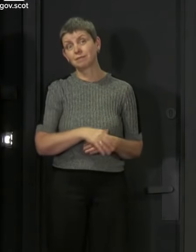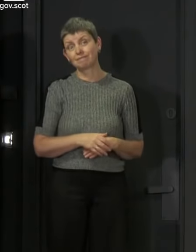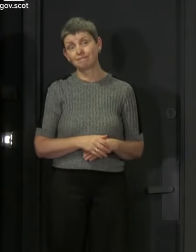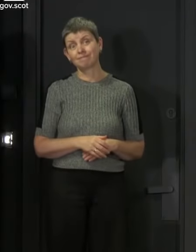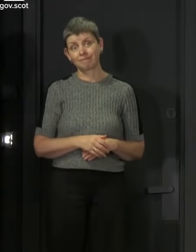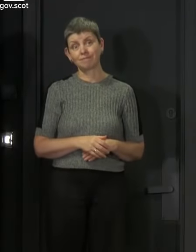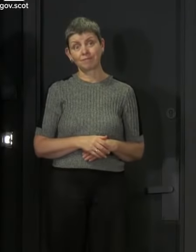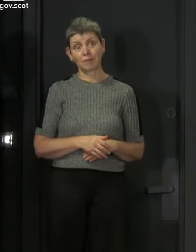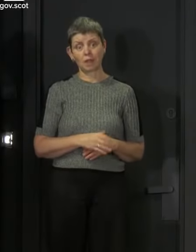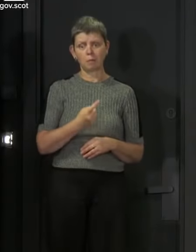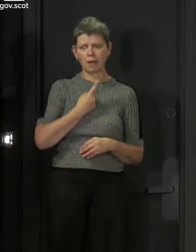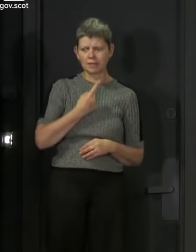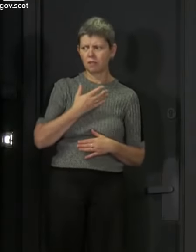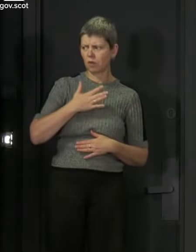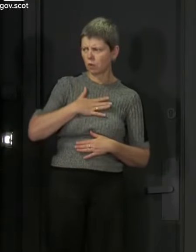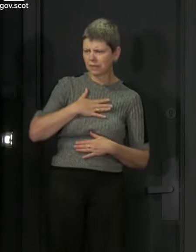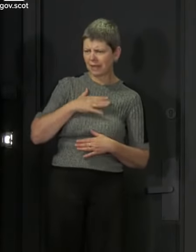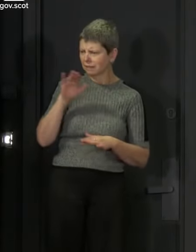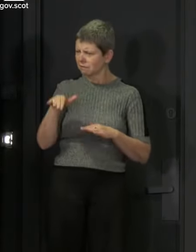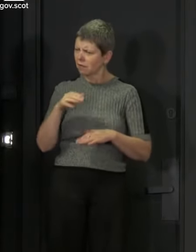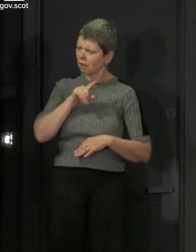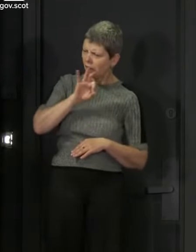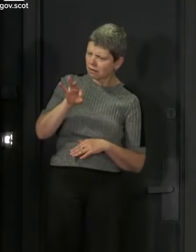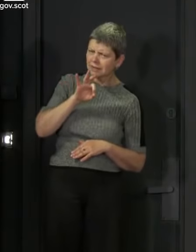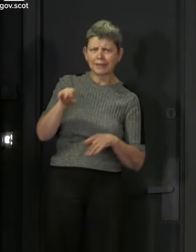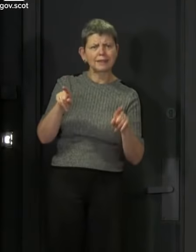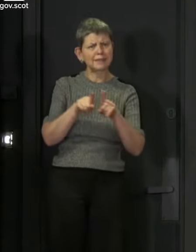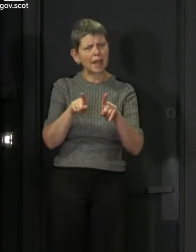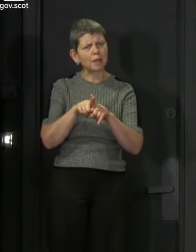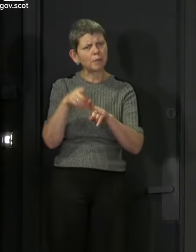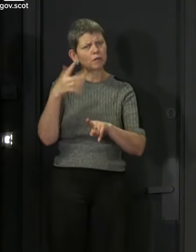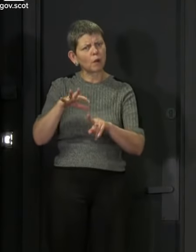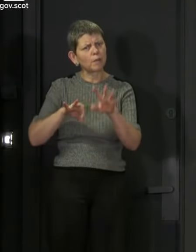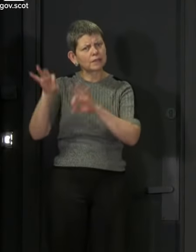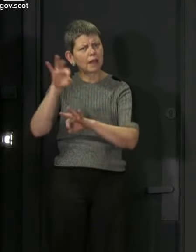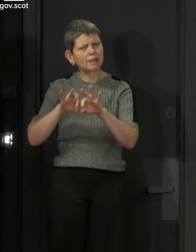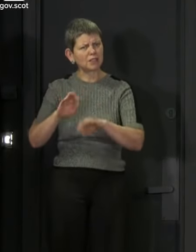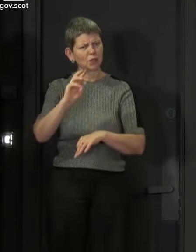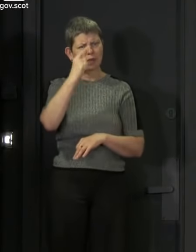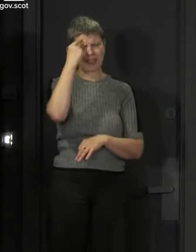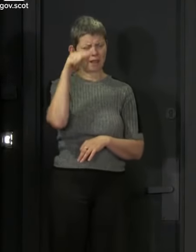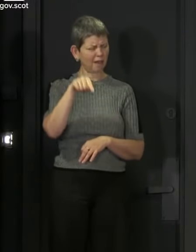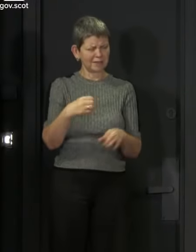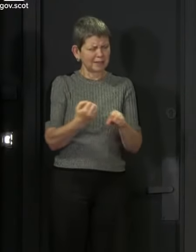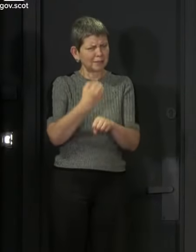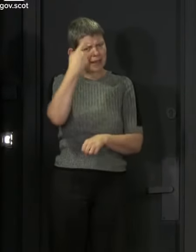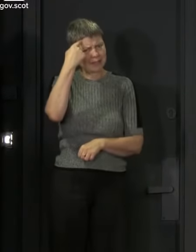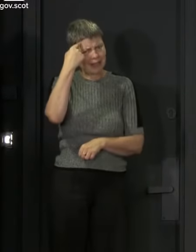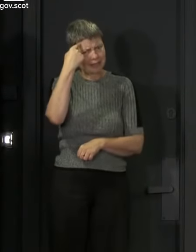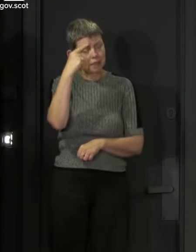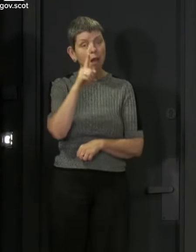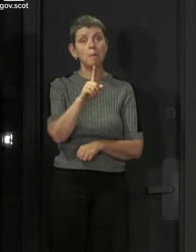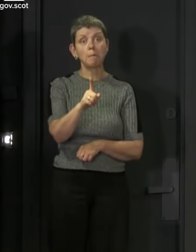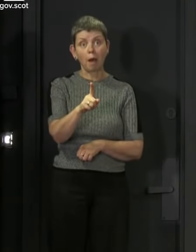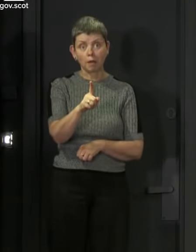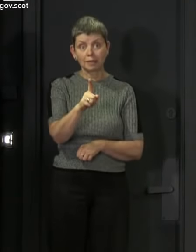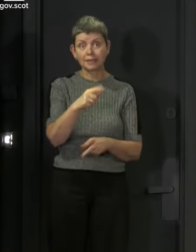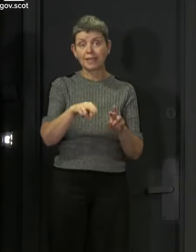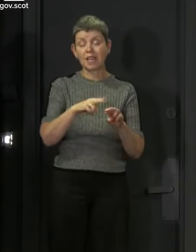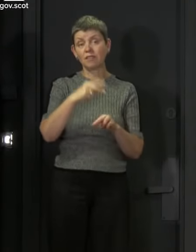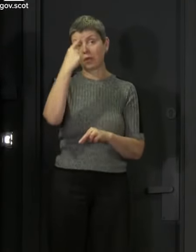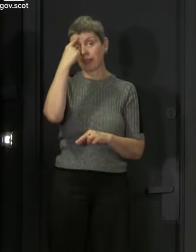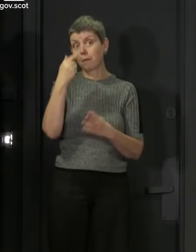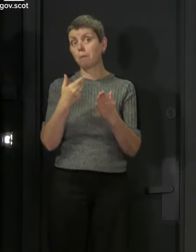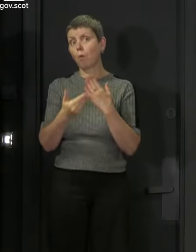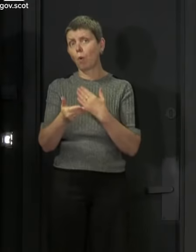more about how we need to deal with these things. And it's one of these things where on the face of it, you think that doesn't make sense. But when you think about it a bit more, it maybe